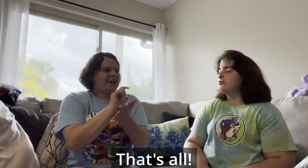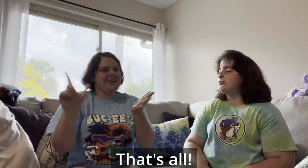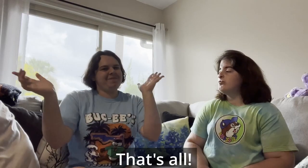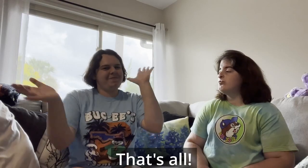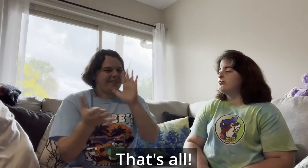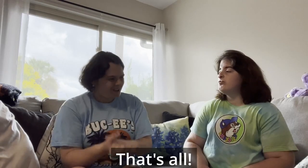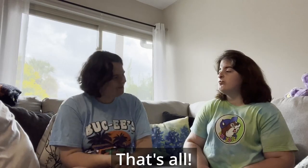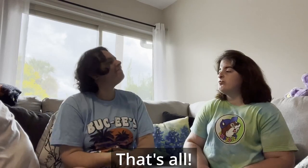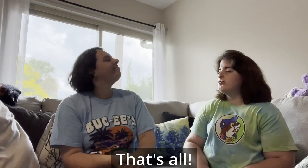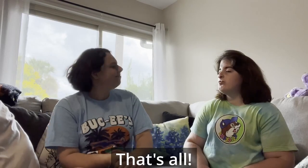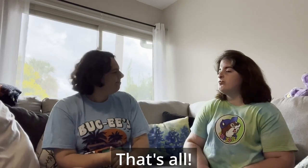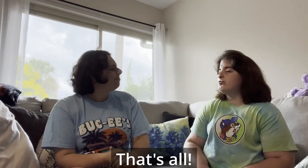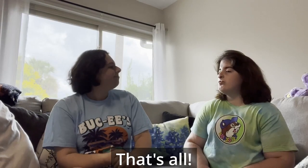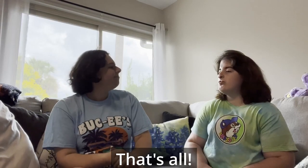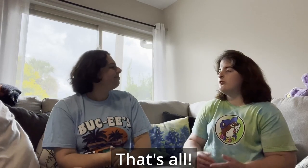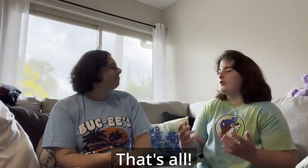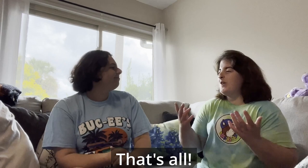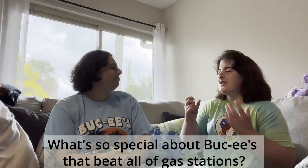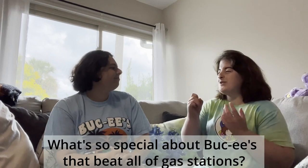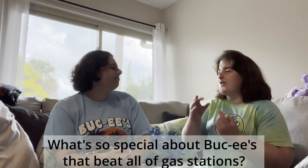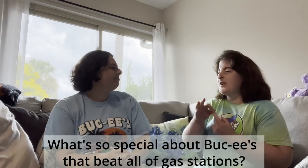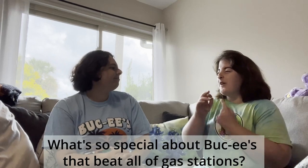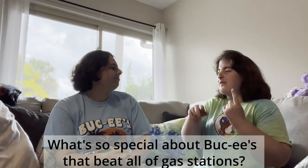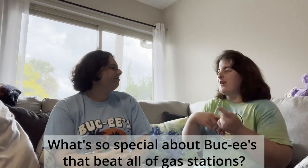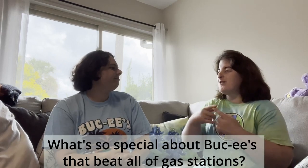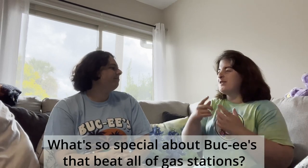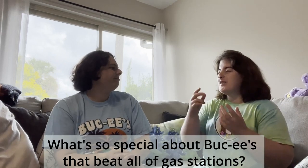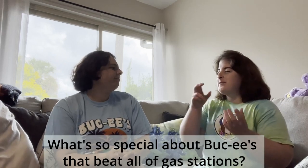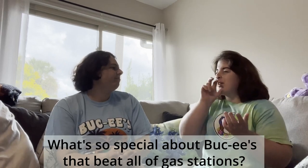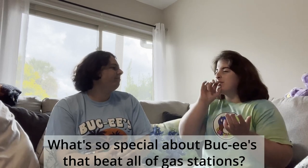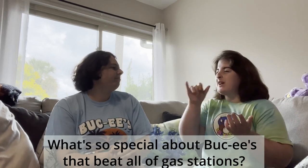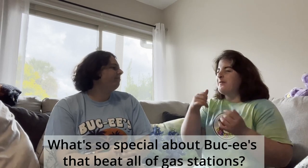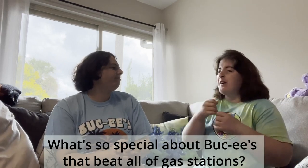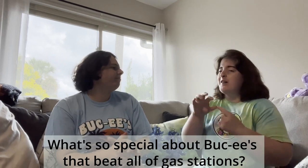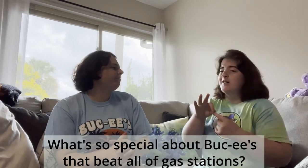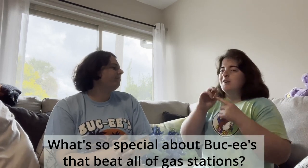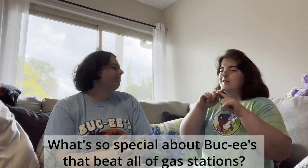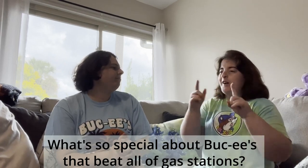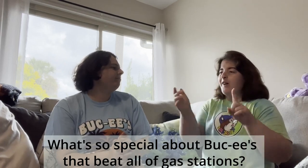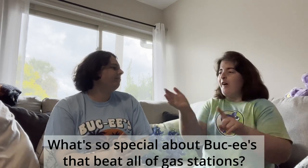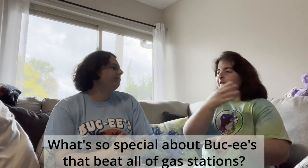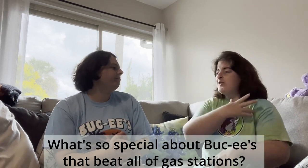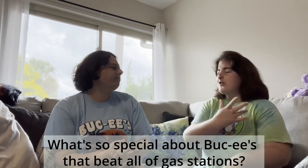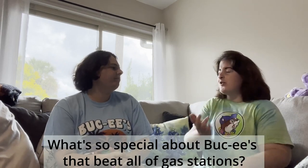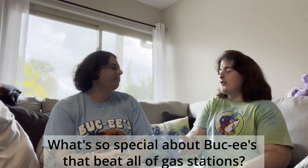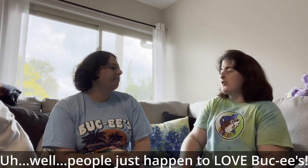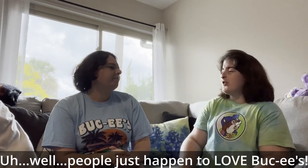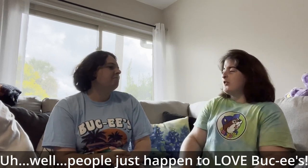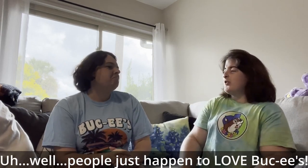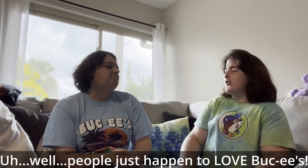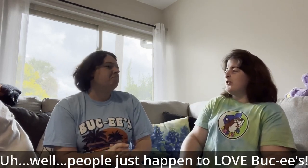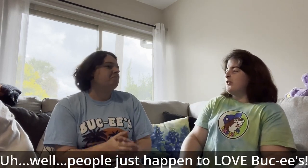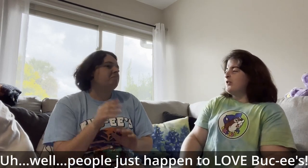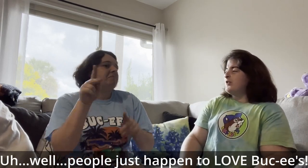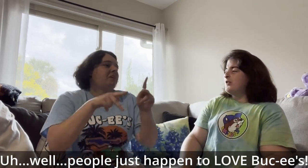I will talk about that second aspect that I have to do